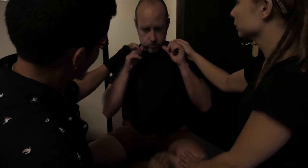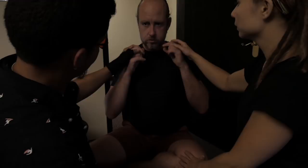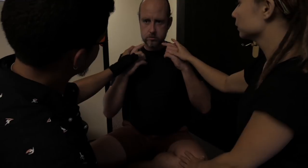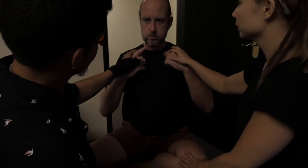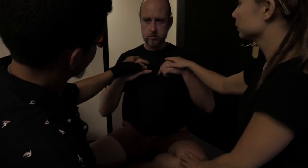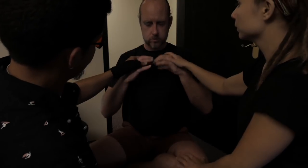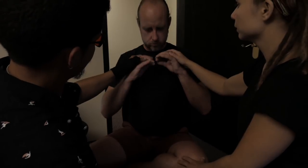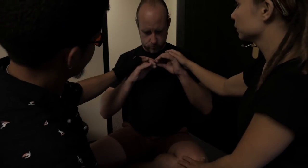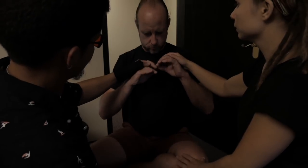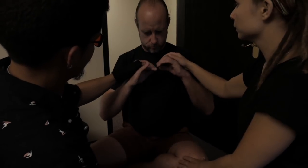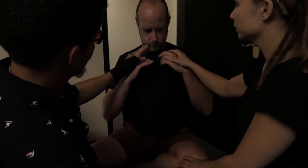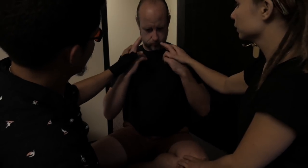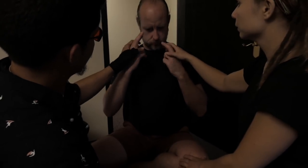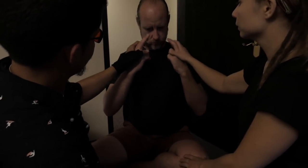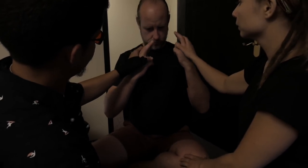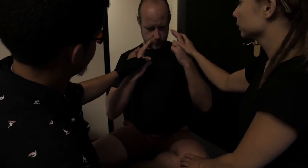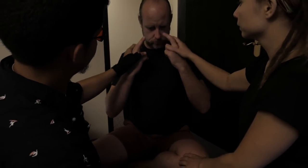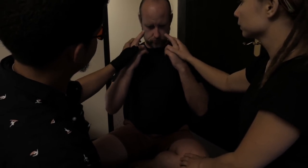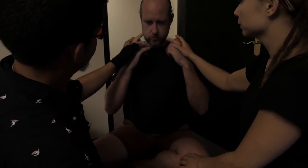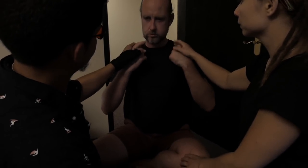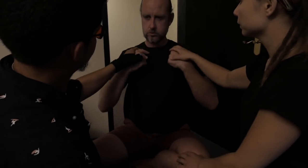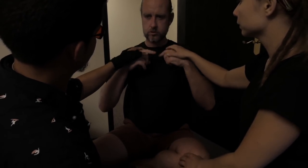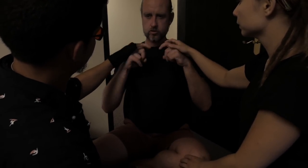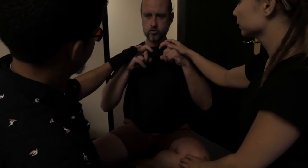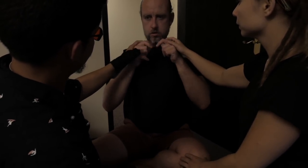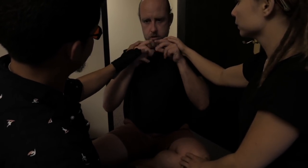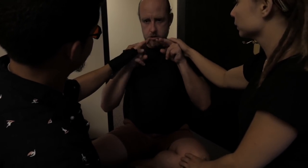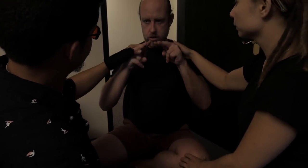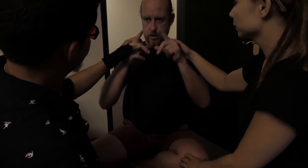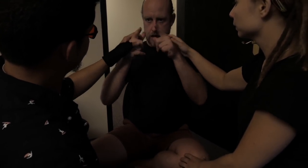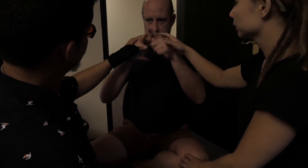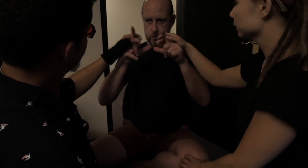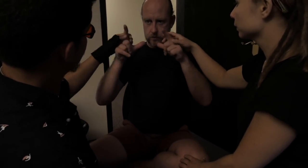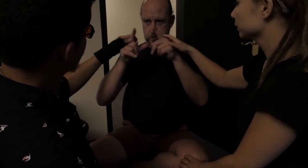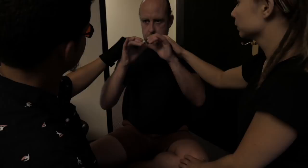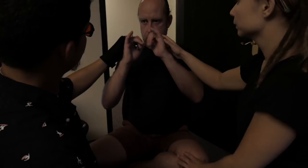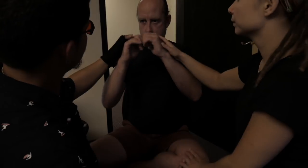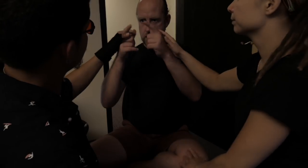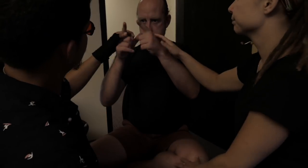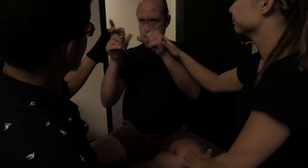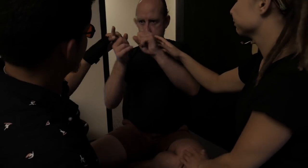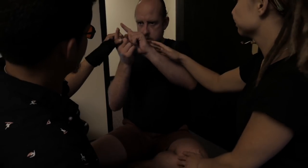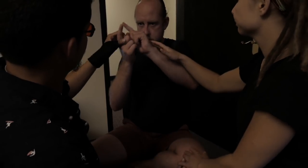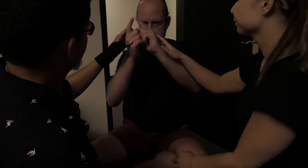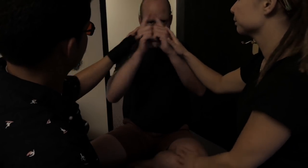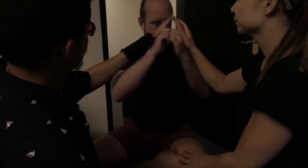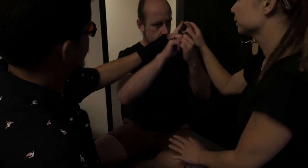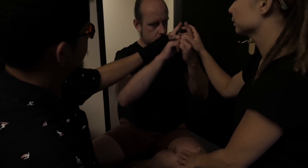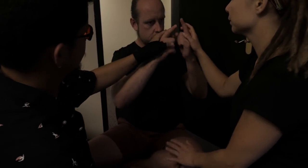Yesterday, we realized that we should not approach this as translating from one language to another.